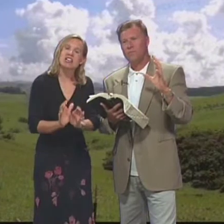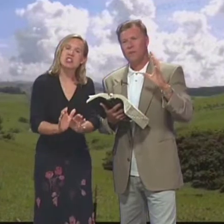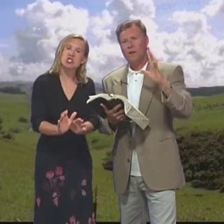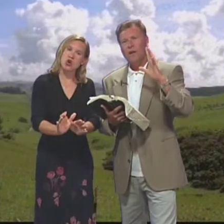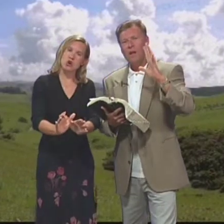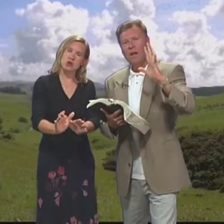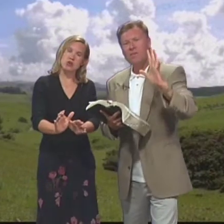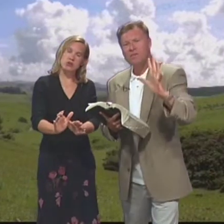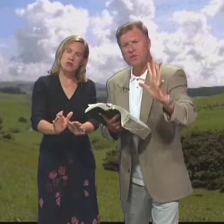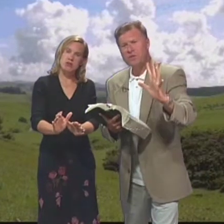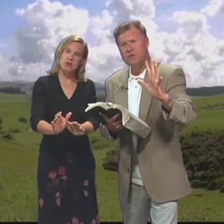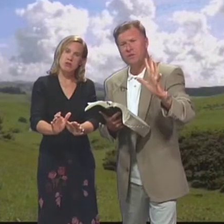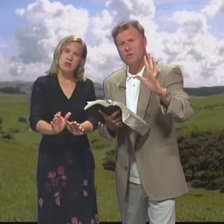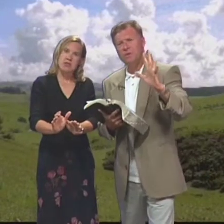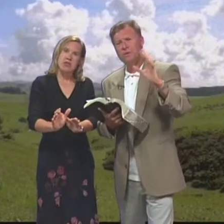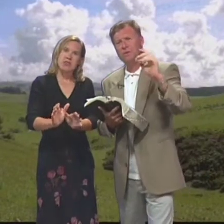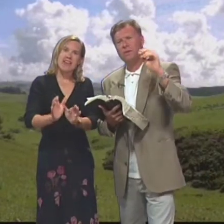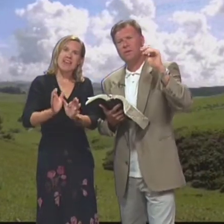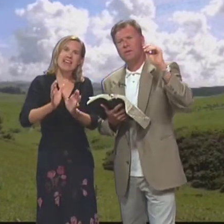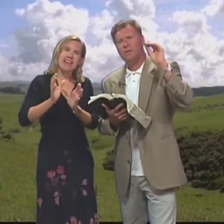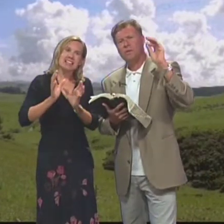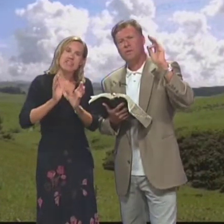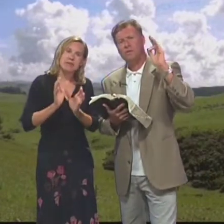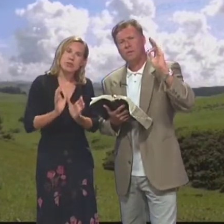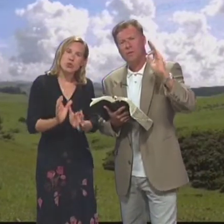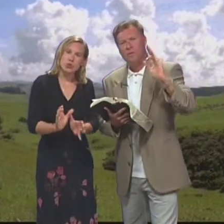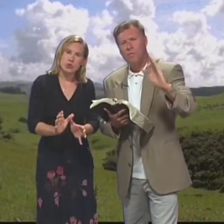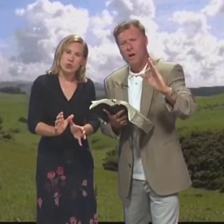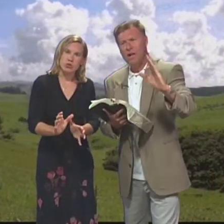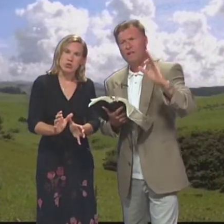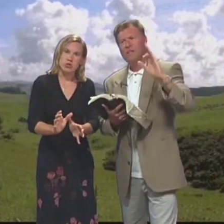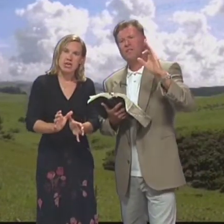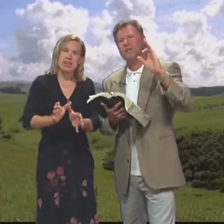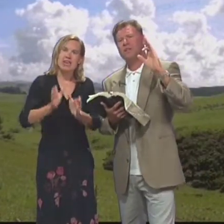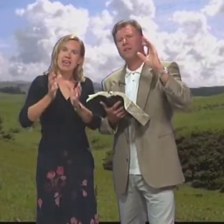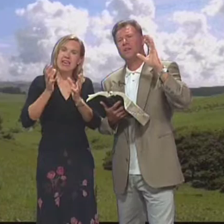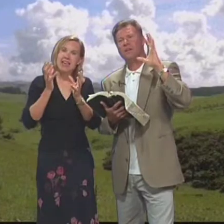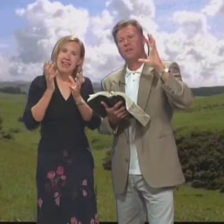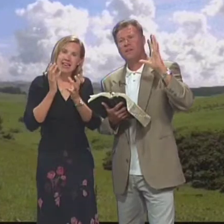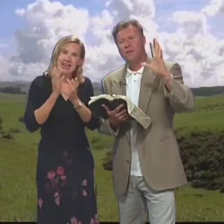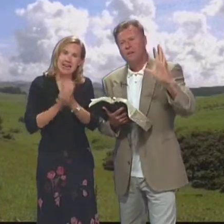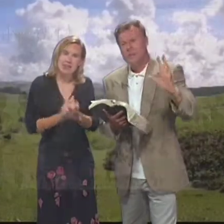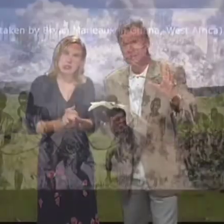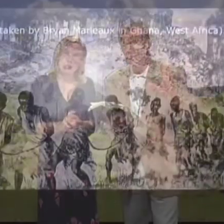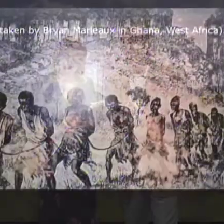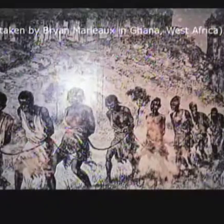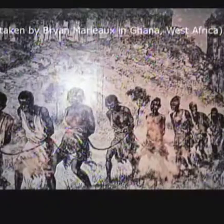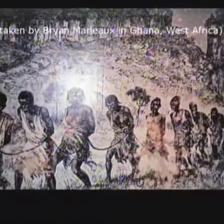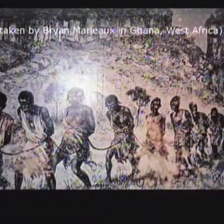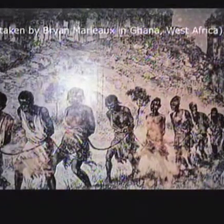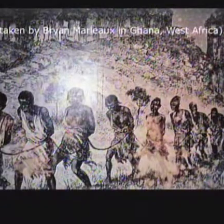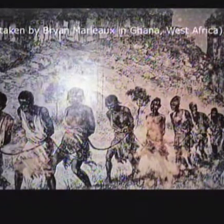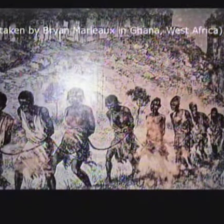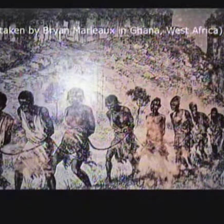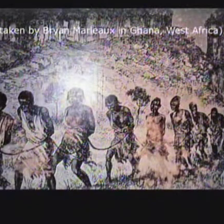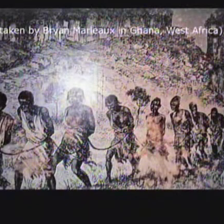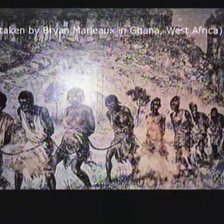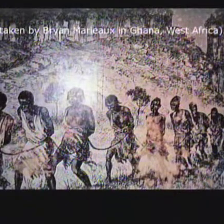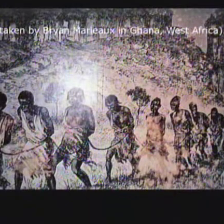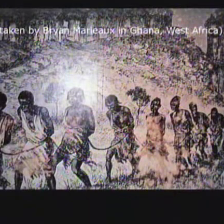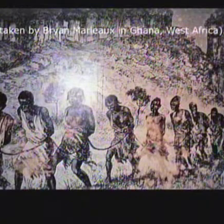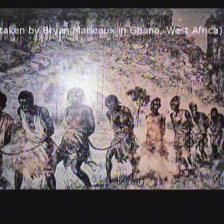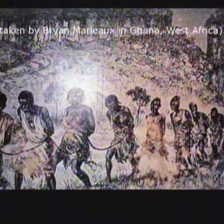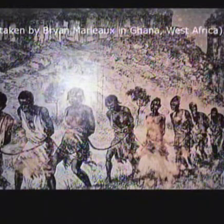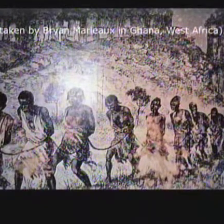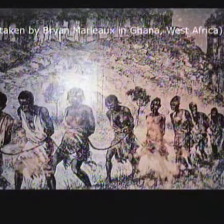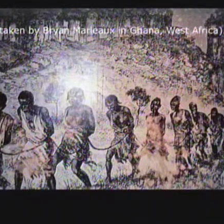connotación Of servitude De la servitude Bondage De la esclavitud Slavery La esclavitud